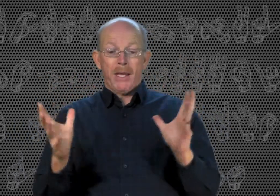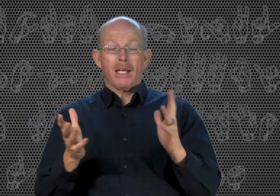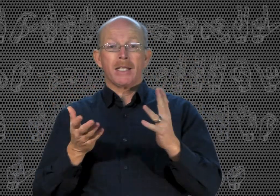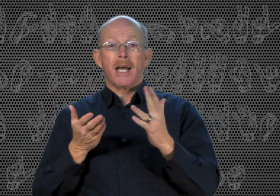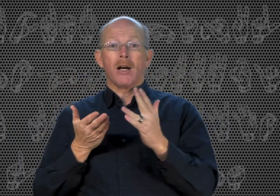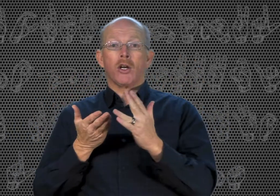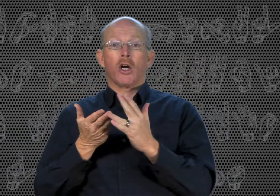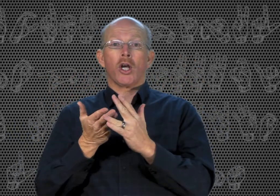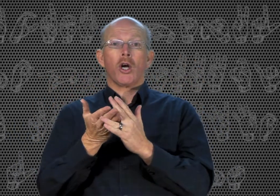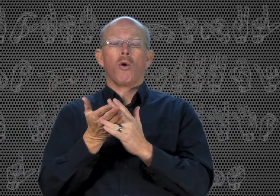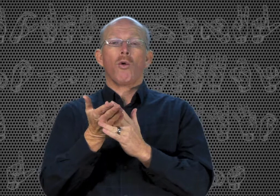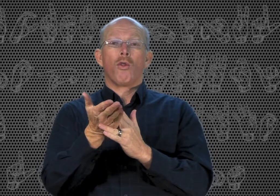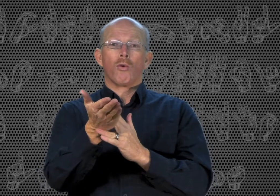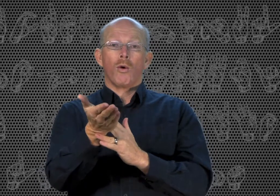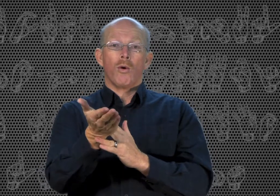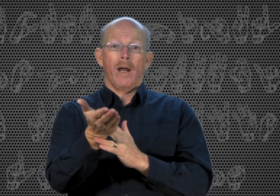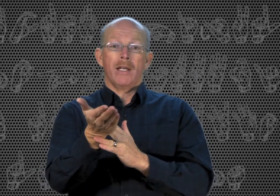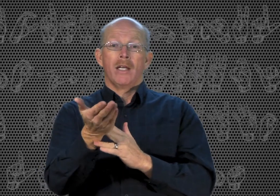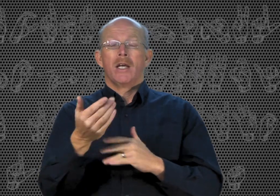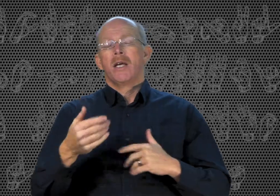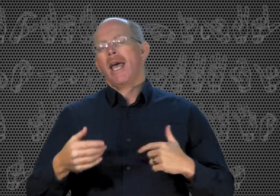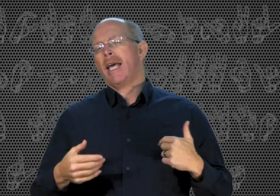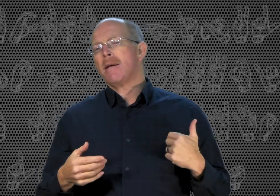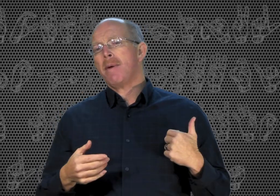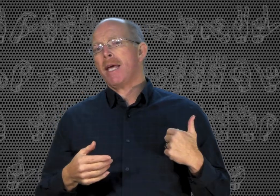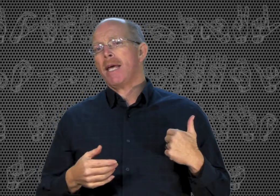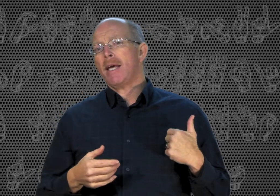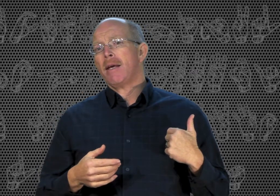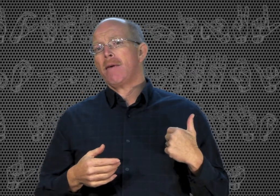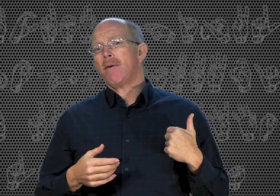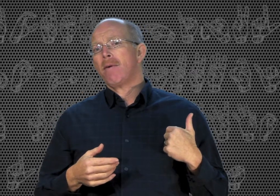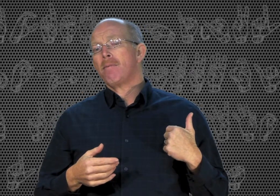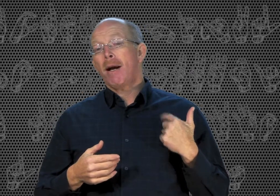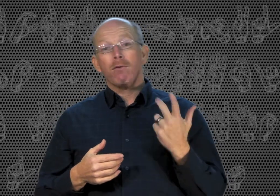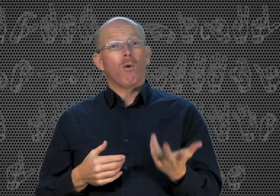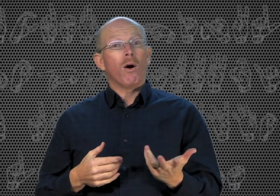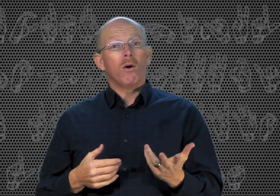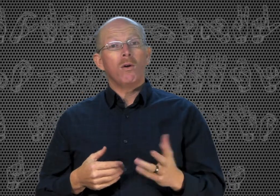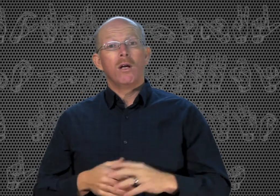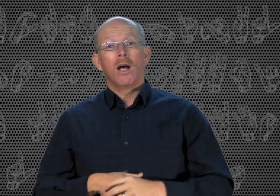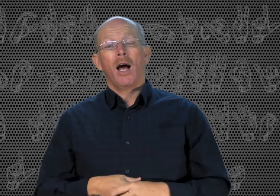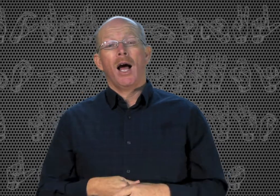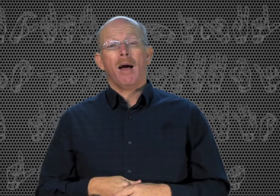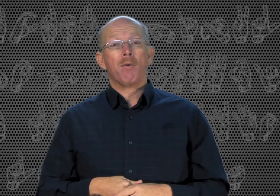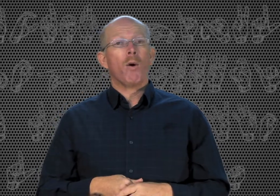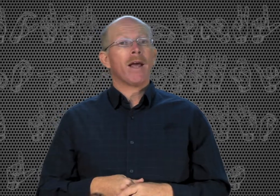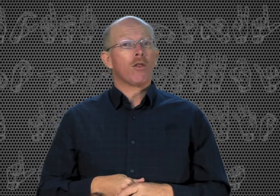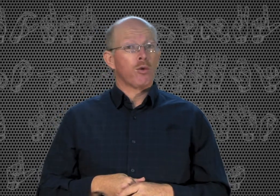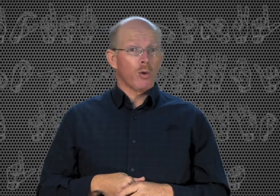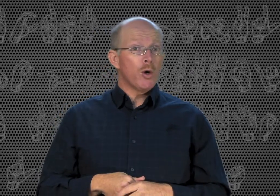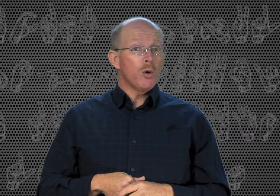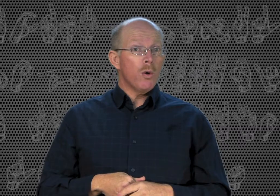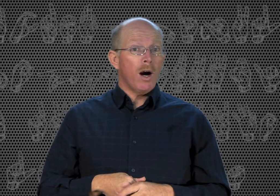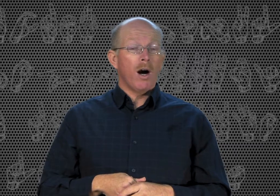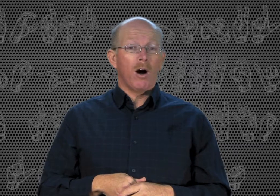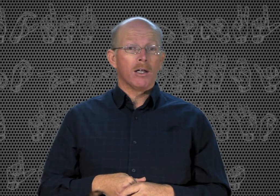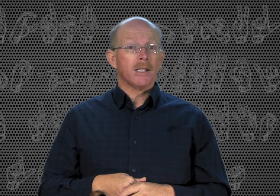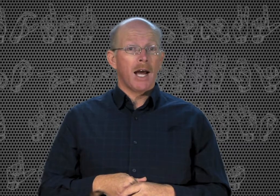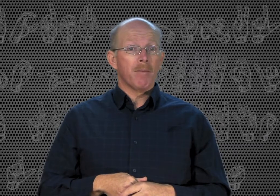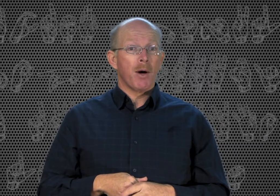is there and you're going to go through it. It can be metaphorical. I'm going through a hard time right